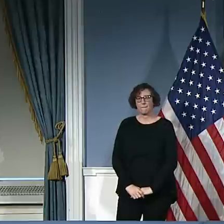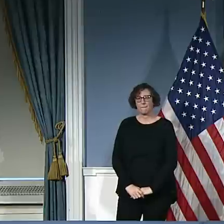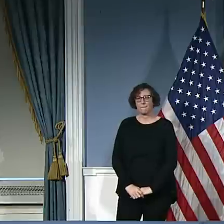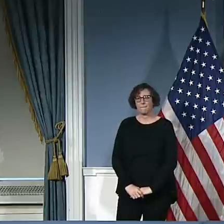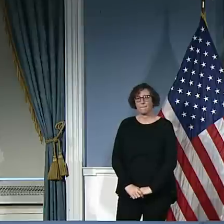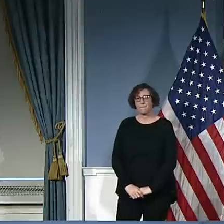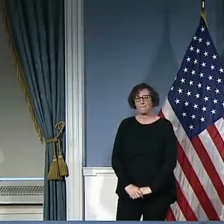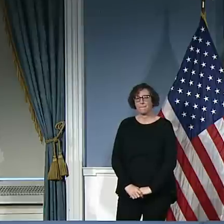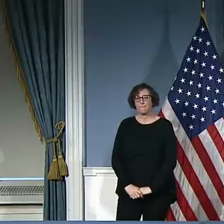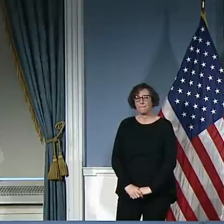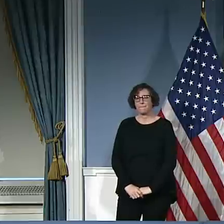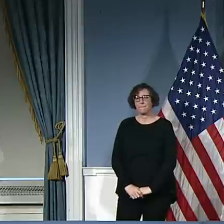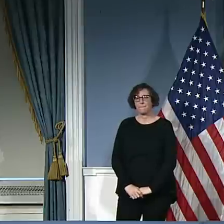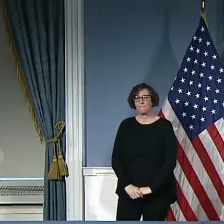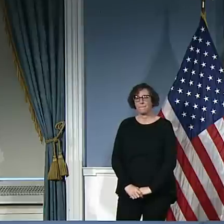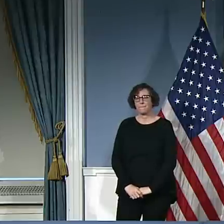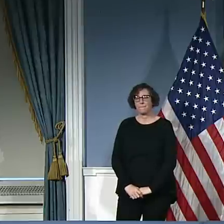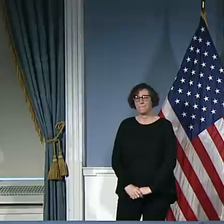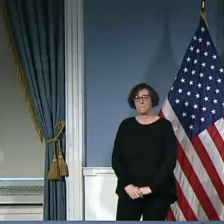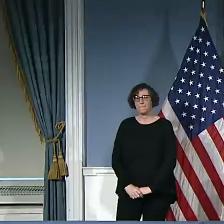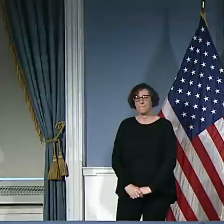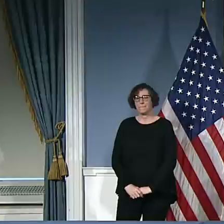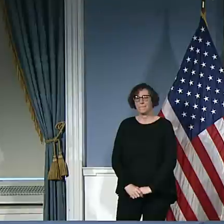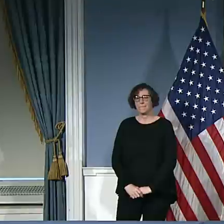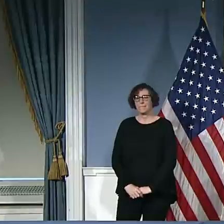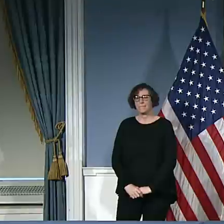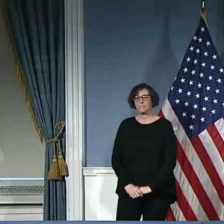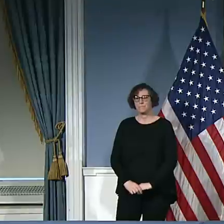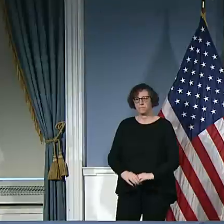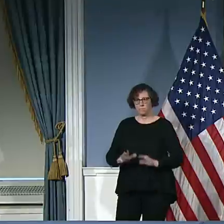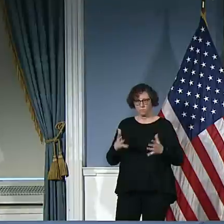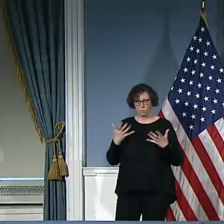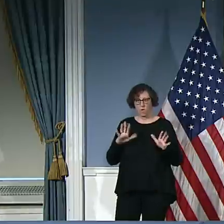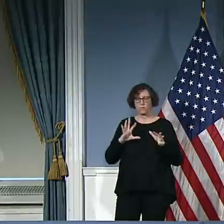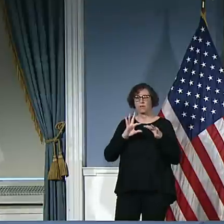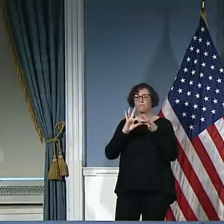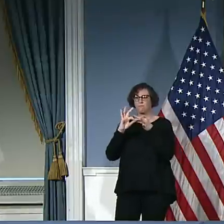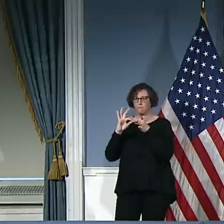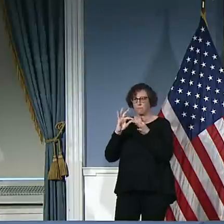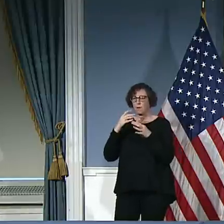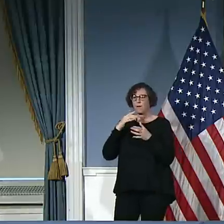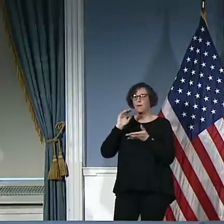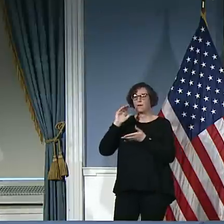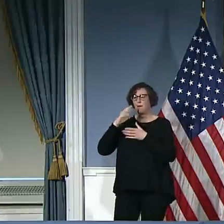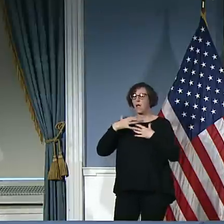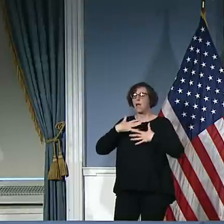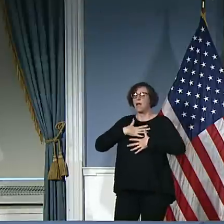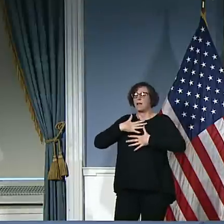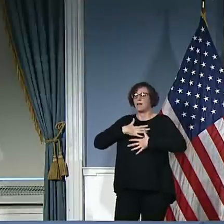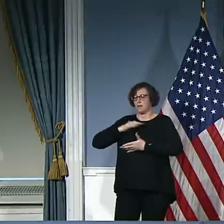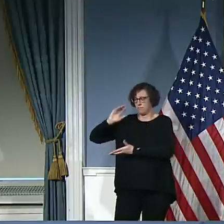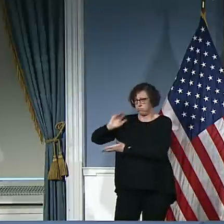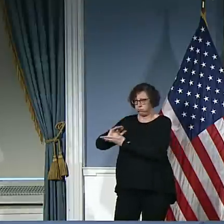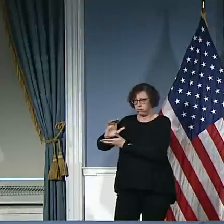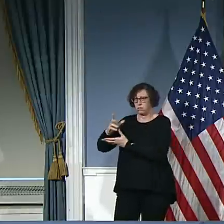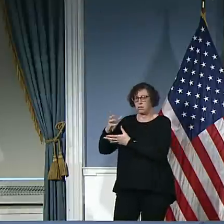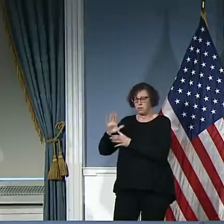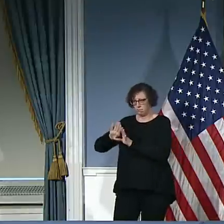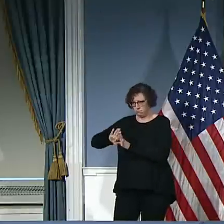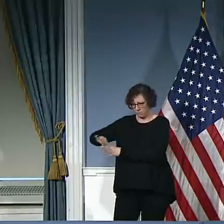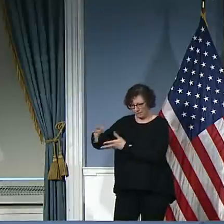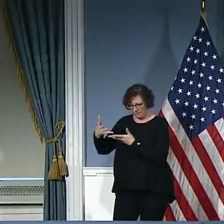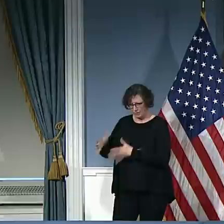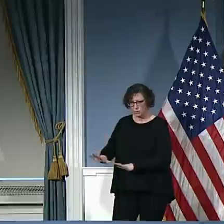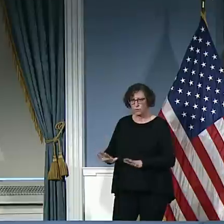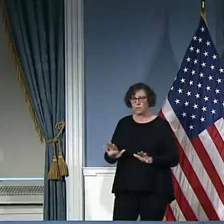the amount of other supplies that you've received from the federal government? And what else are you in need of at this